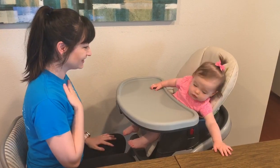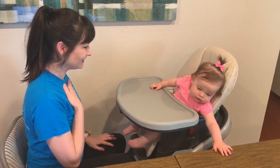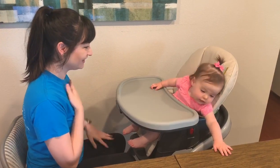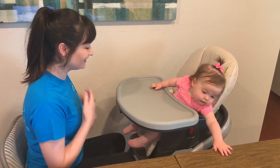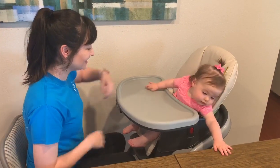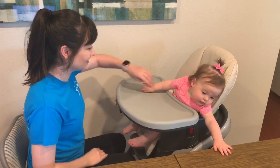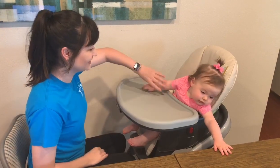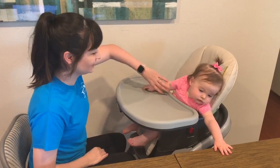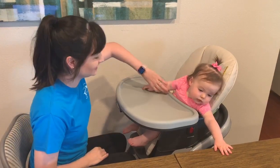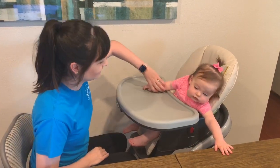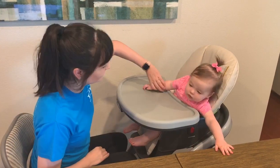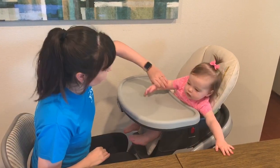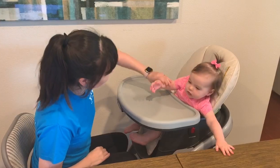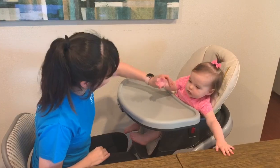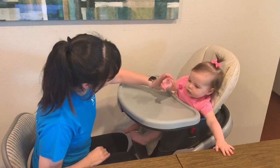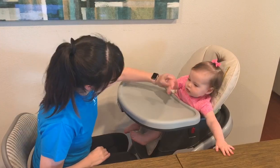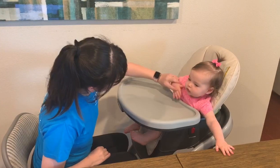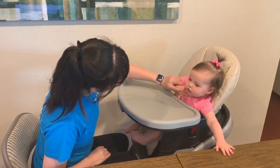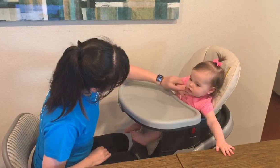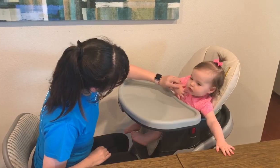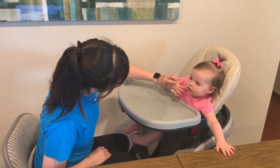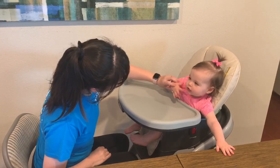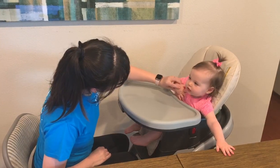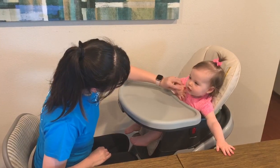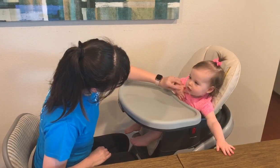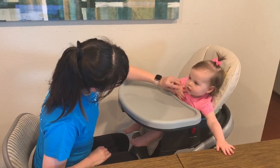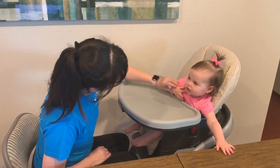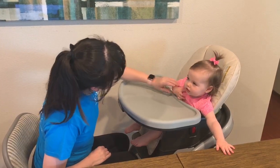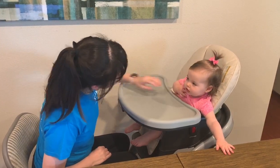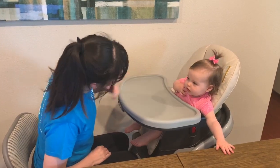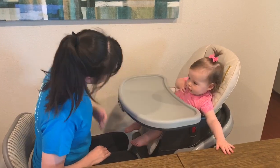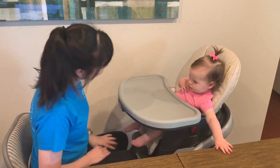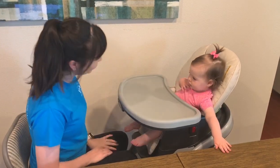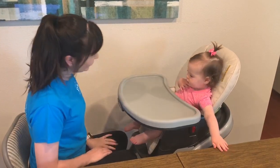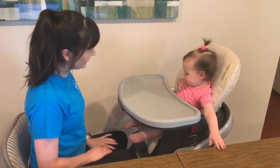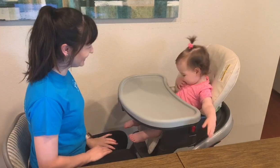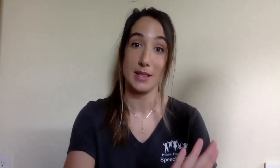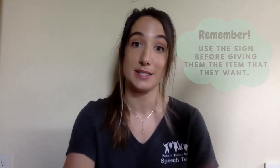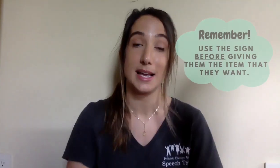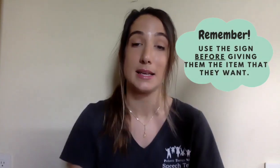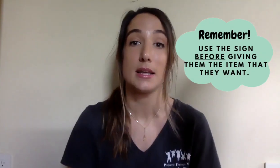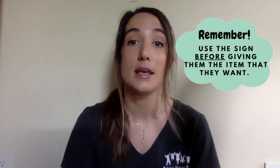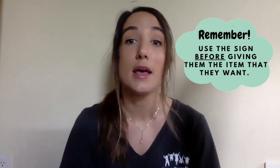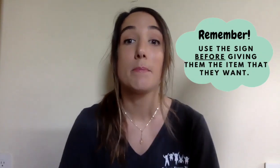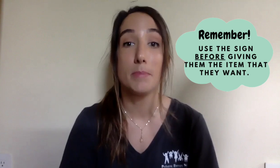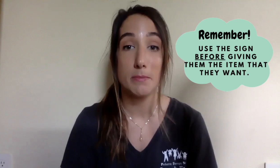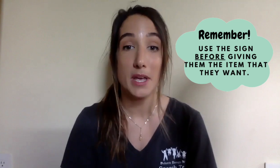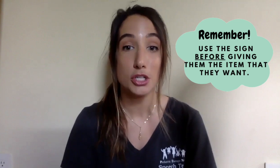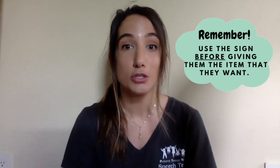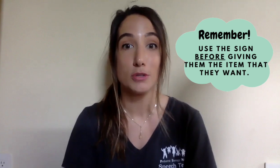Model the sign, give them a few seconds to respond, and if they don't use hand over hand to help them create the sign. Make sure you do this